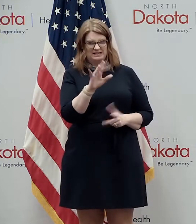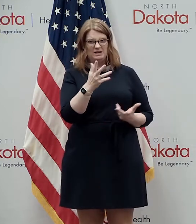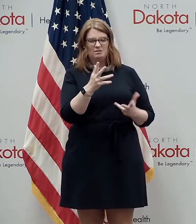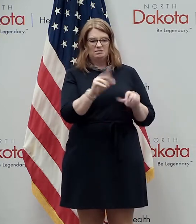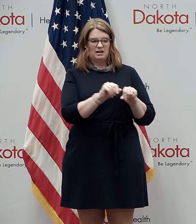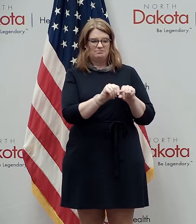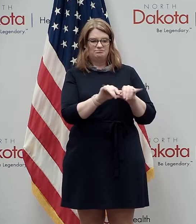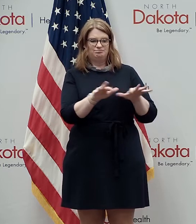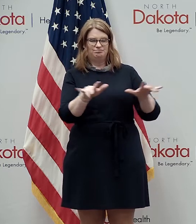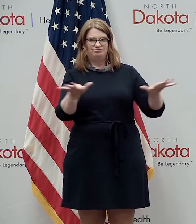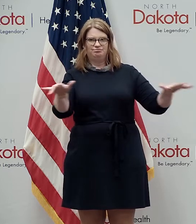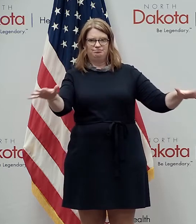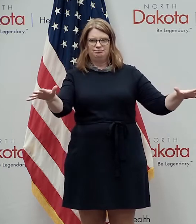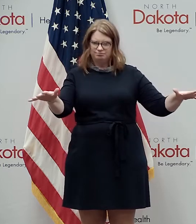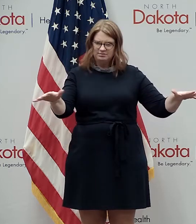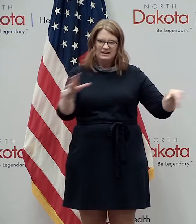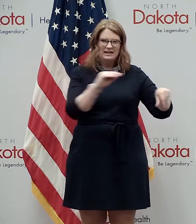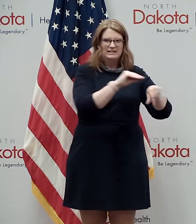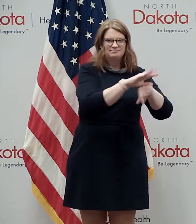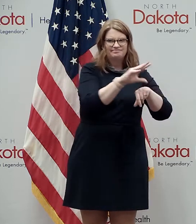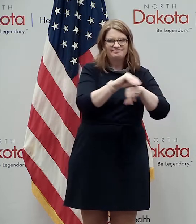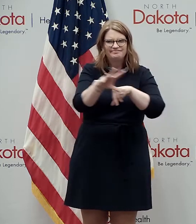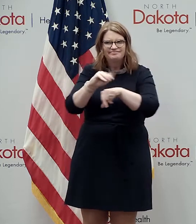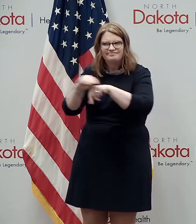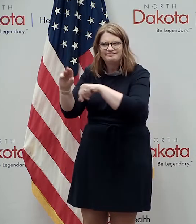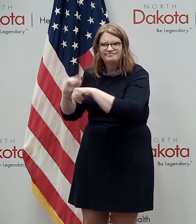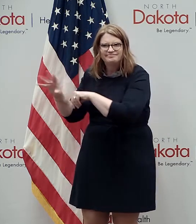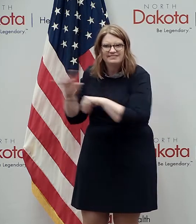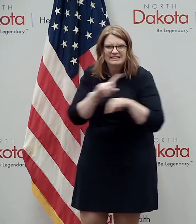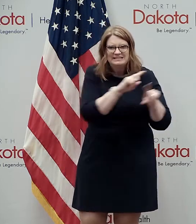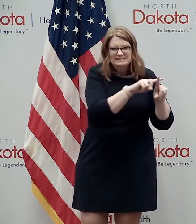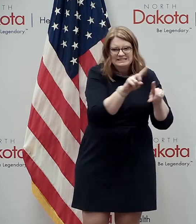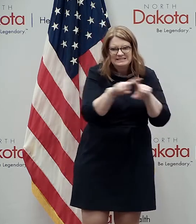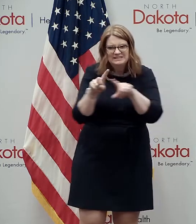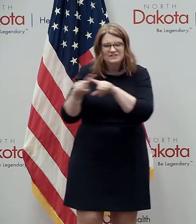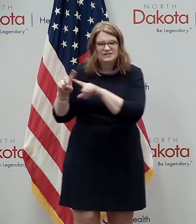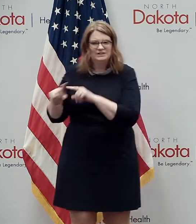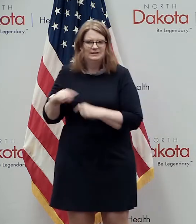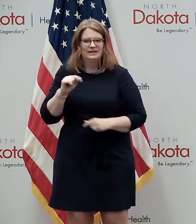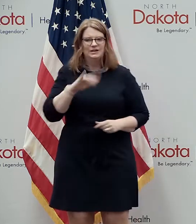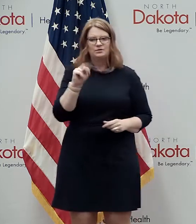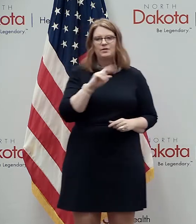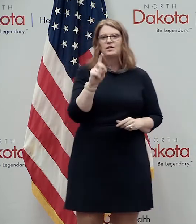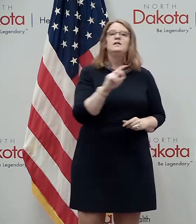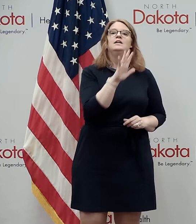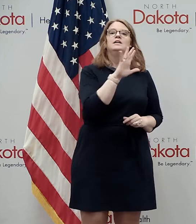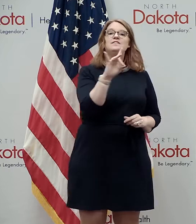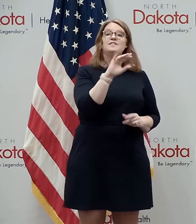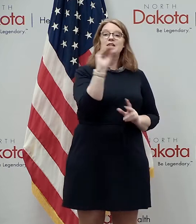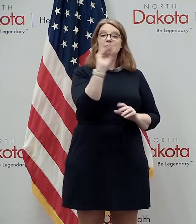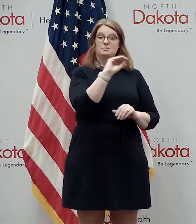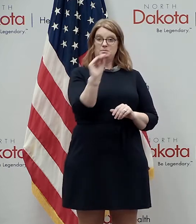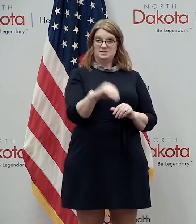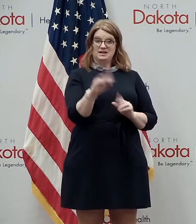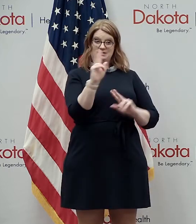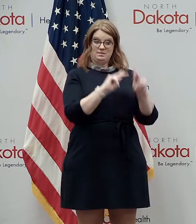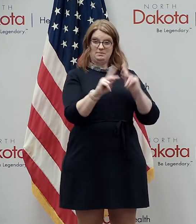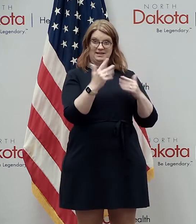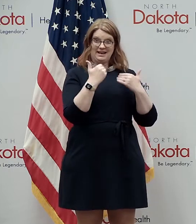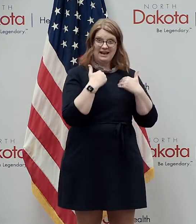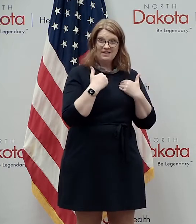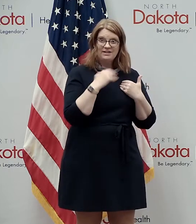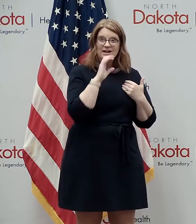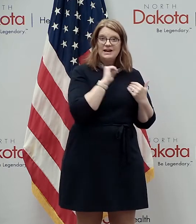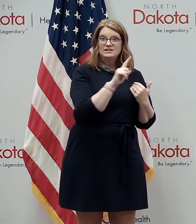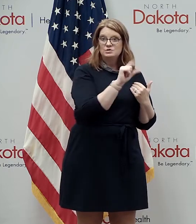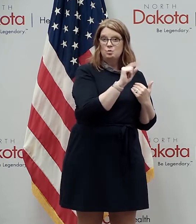unevenly when we take a look at the confirmed cases in North Dakota 58 percent of the people who've had it are between the ages of